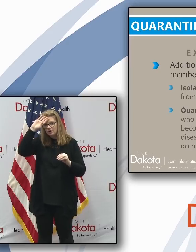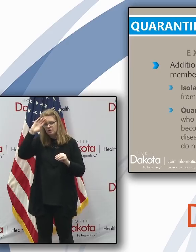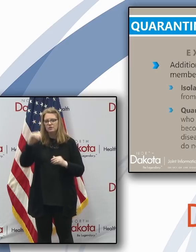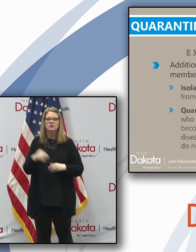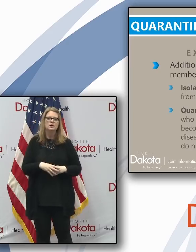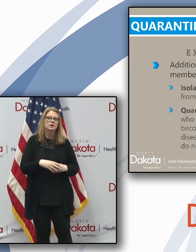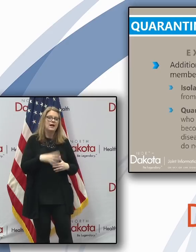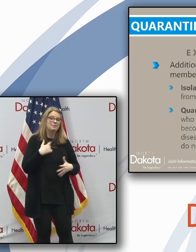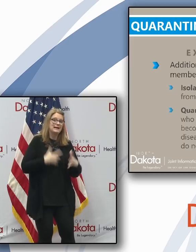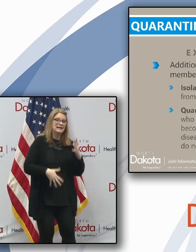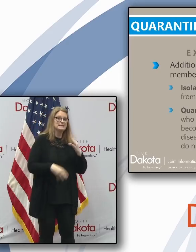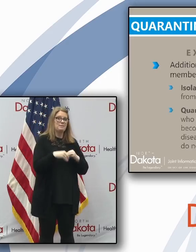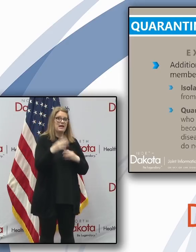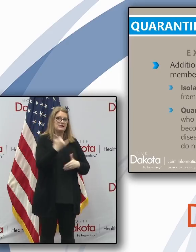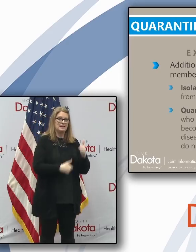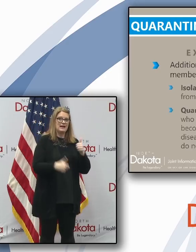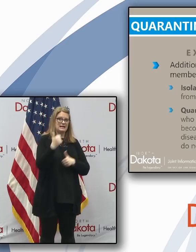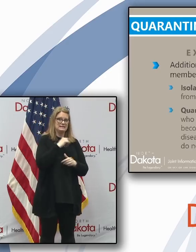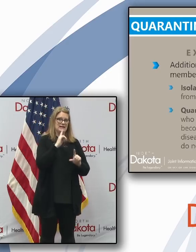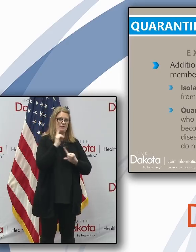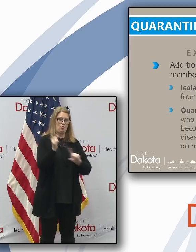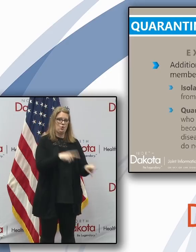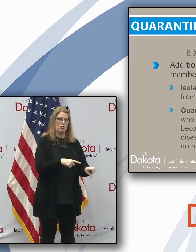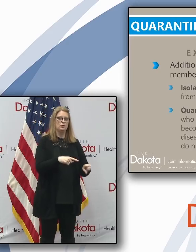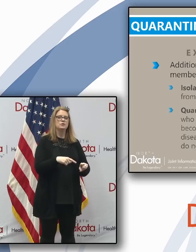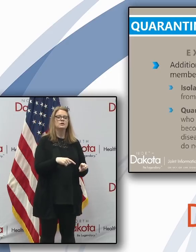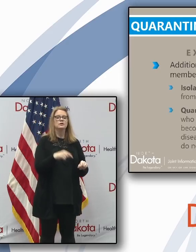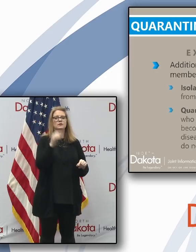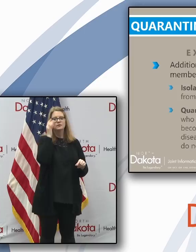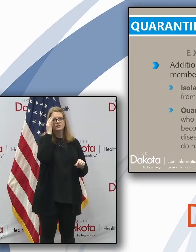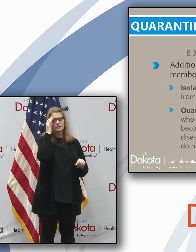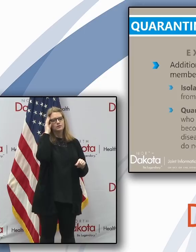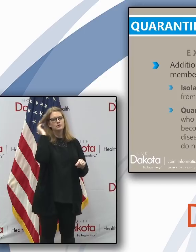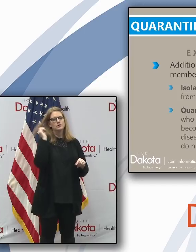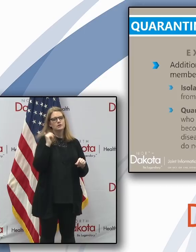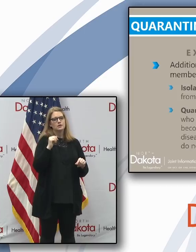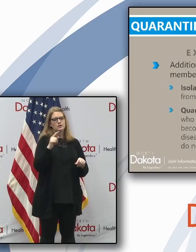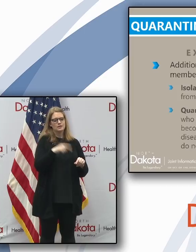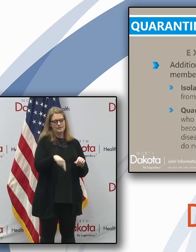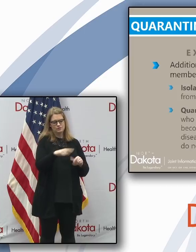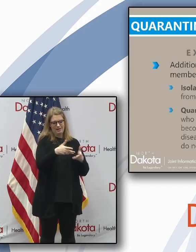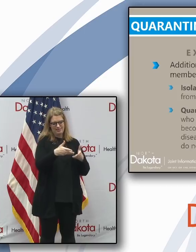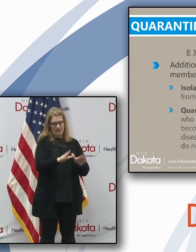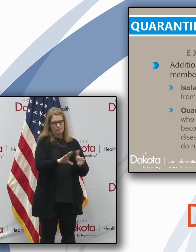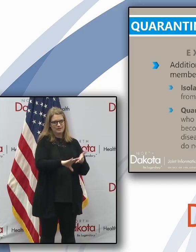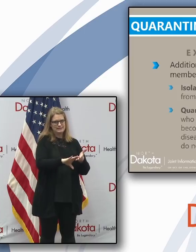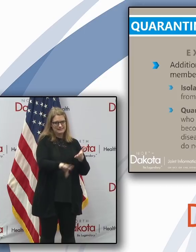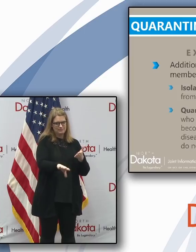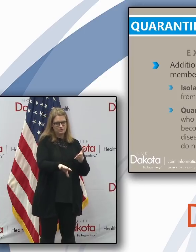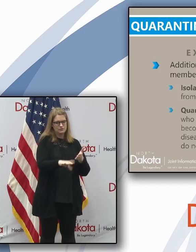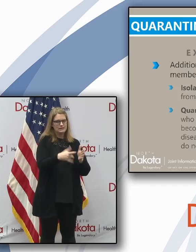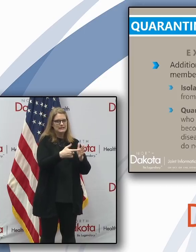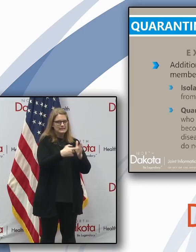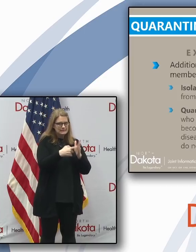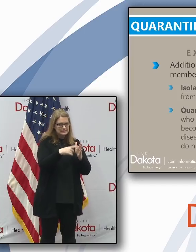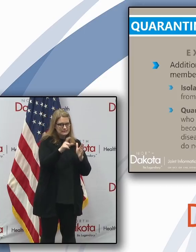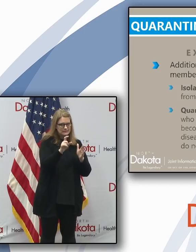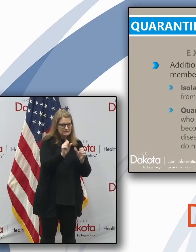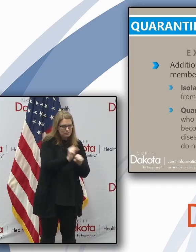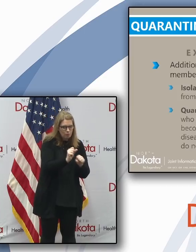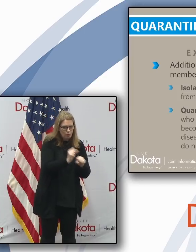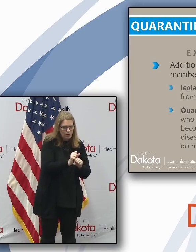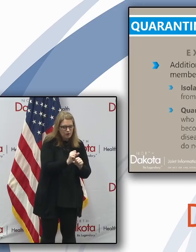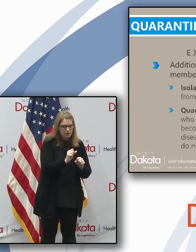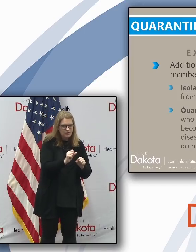executive order that was mentioned, um, to allow for exemptions for essential workforce. This